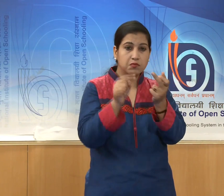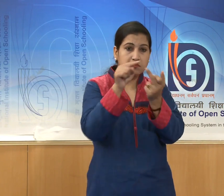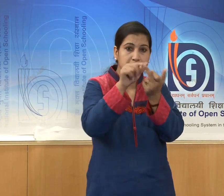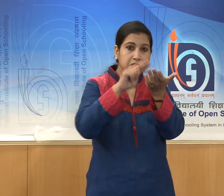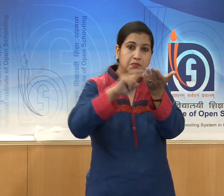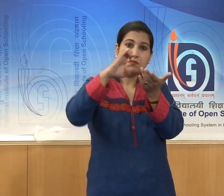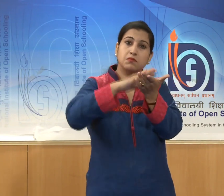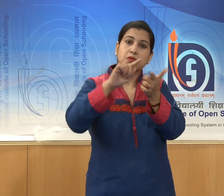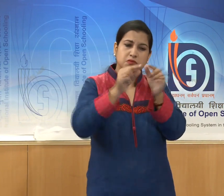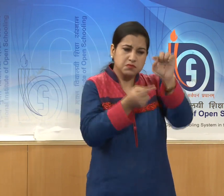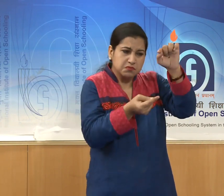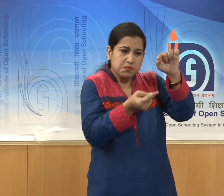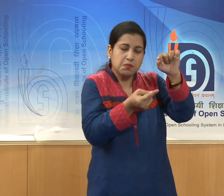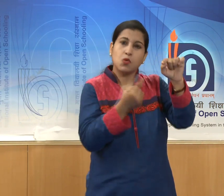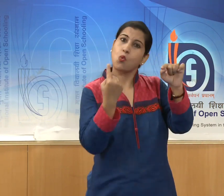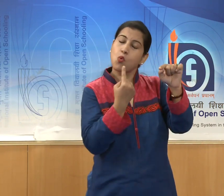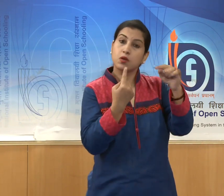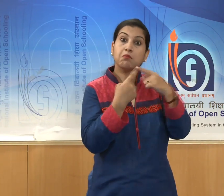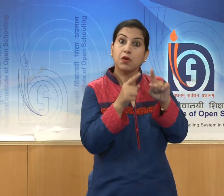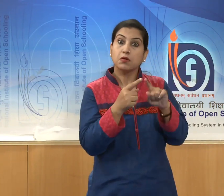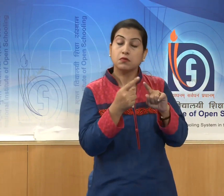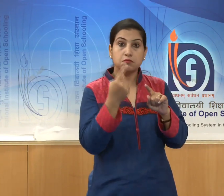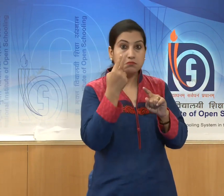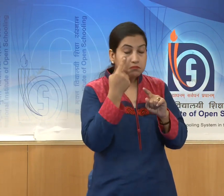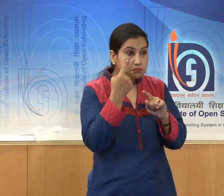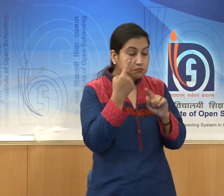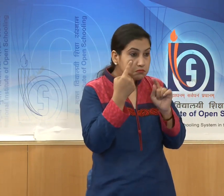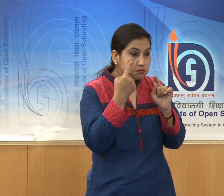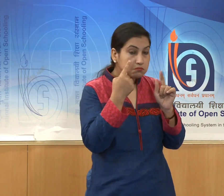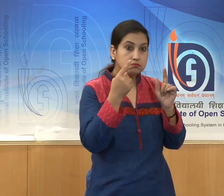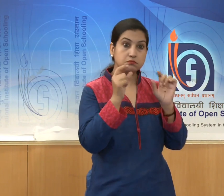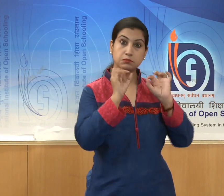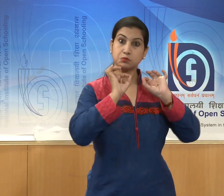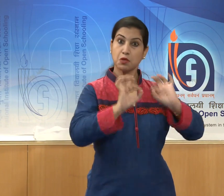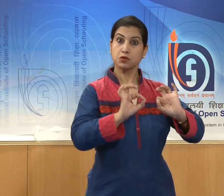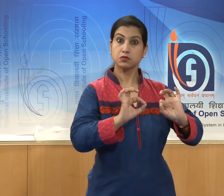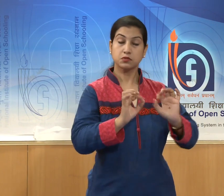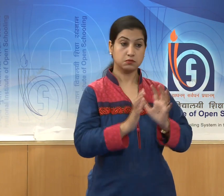it seems to be a larger one